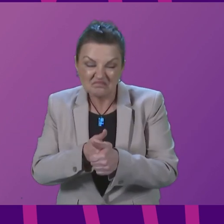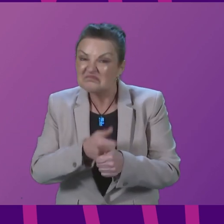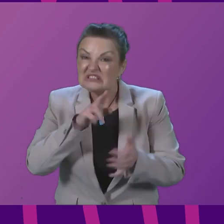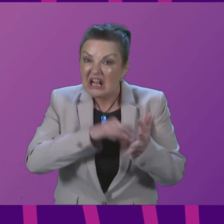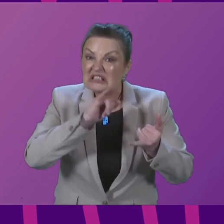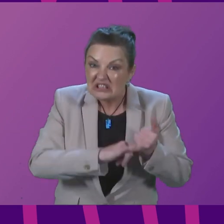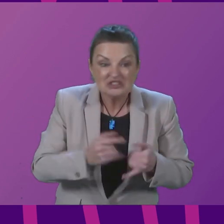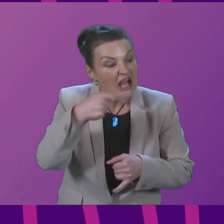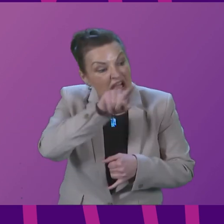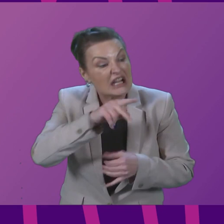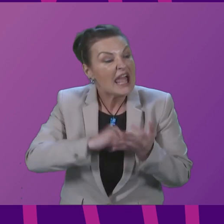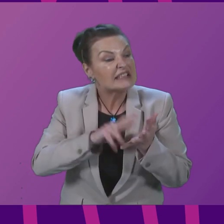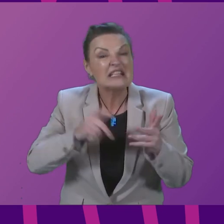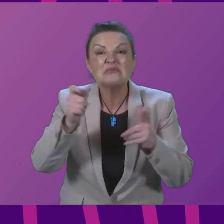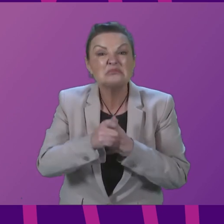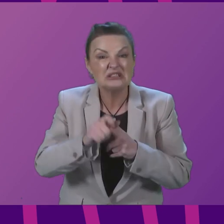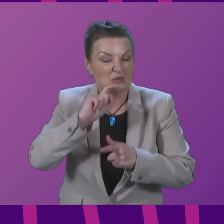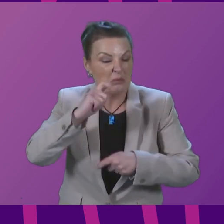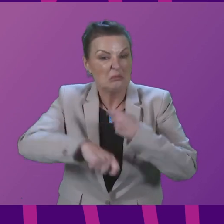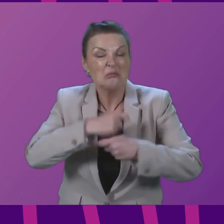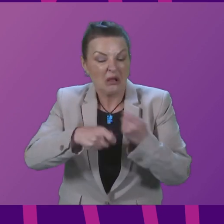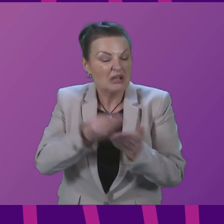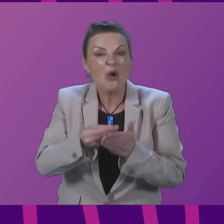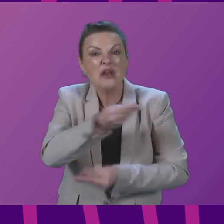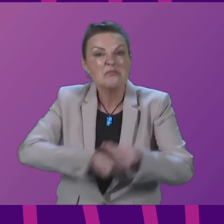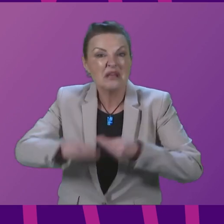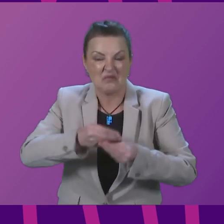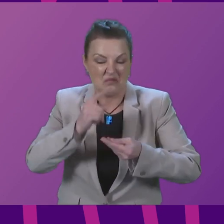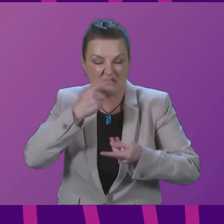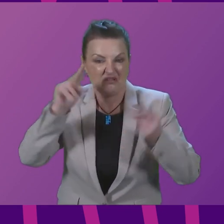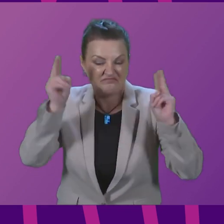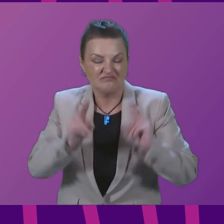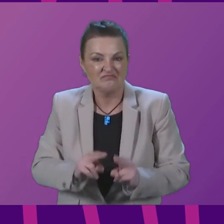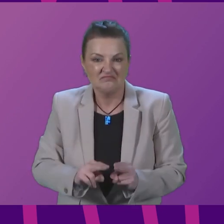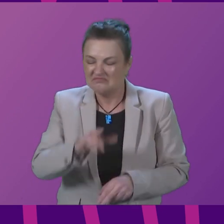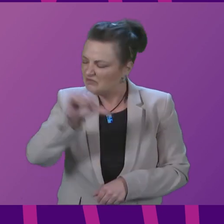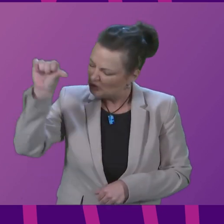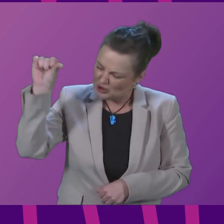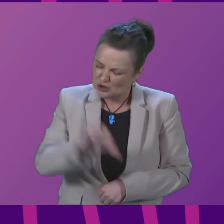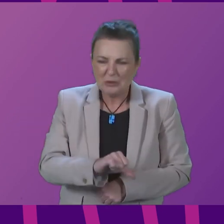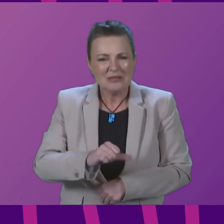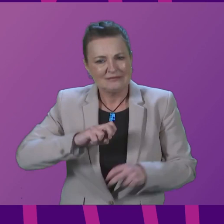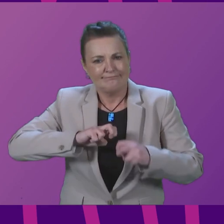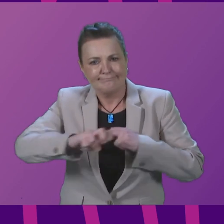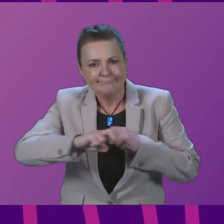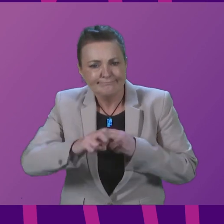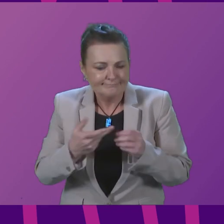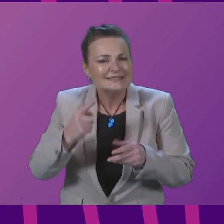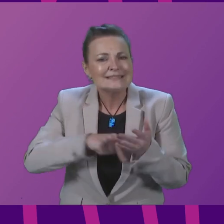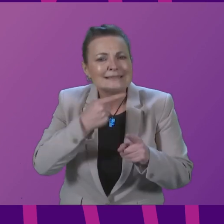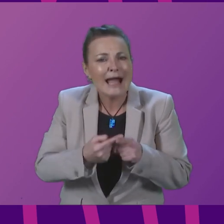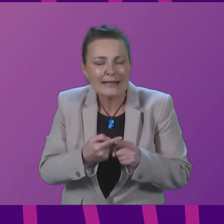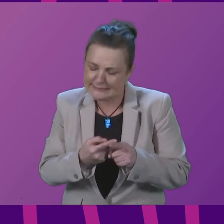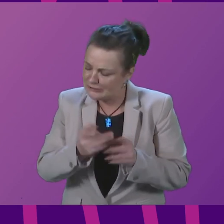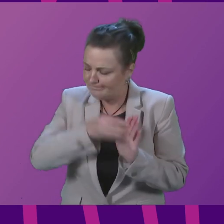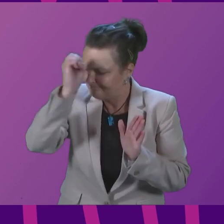to force Scotland's economy into the slow lane. The commuter tax should be abandoned. Toll charges should be ruled out, First Minister. And